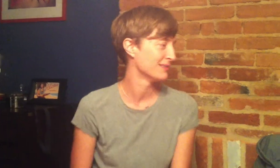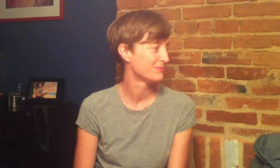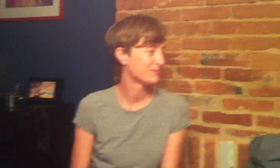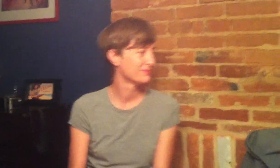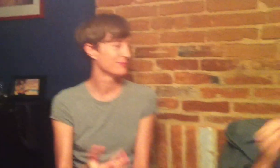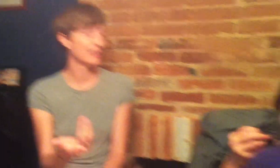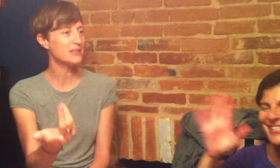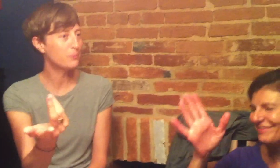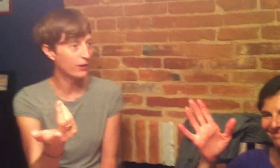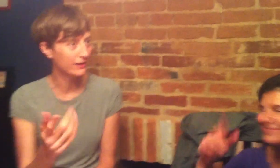said poor editor.